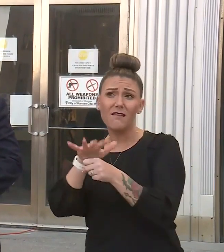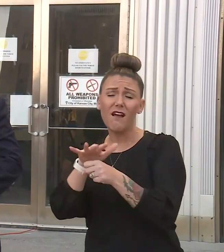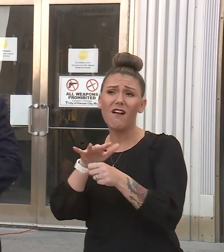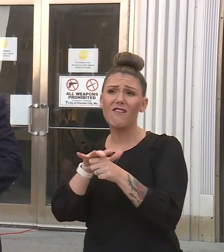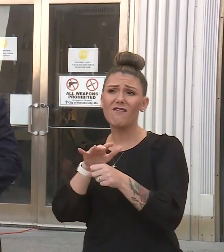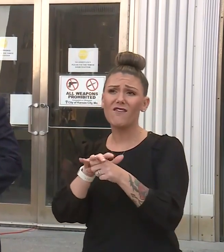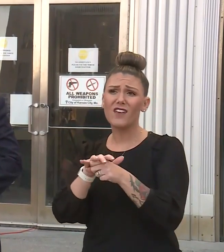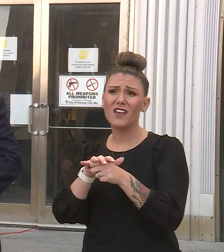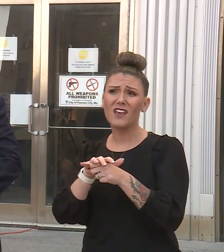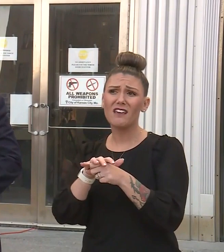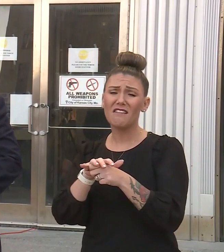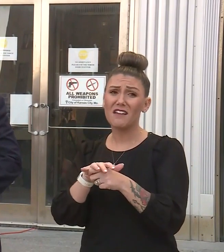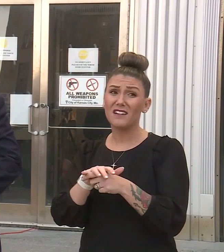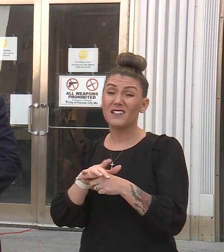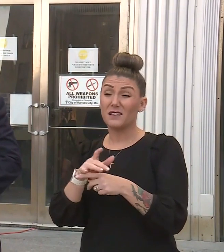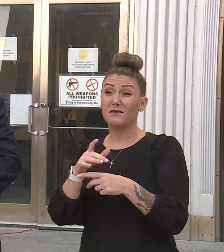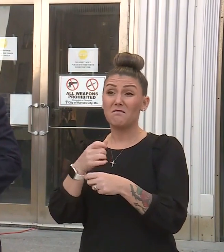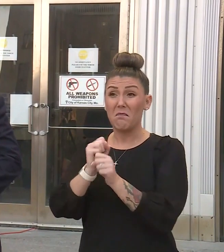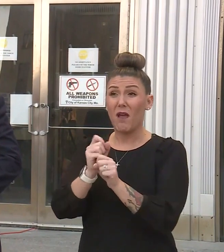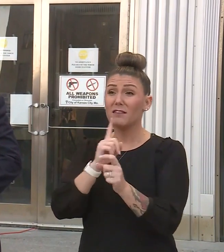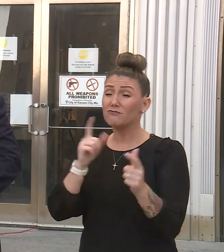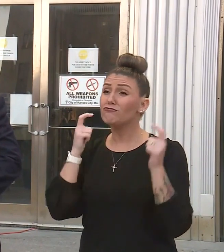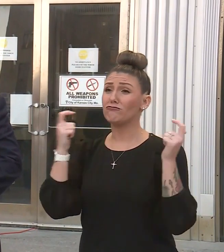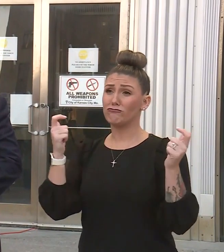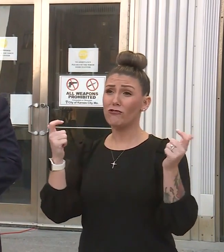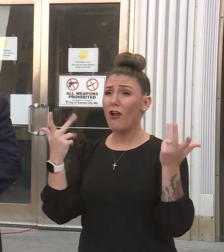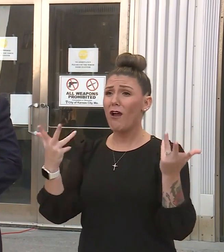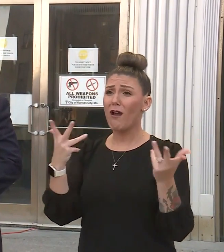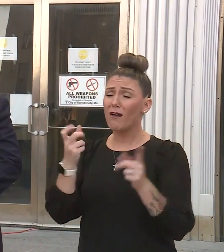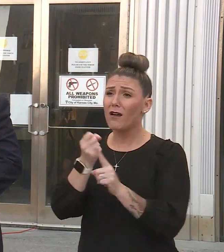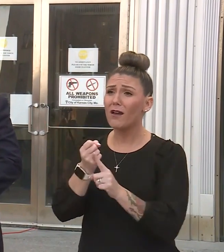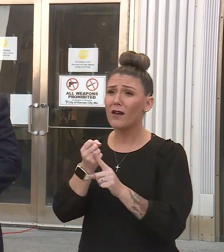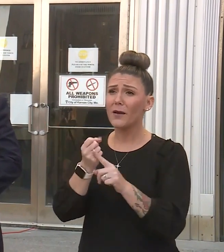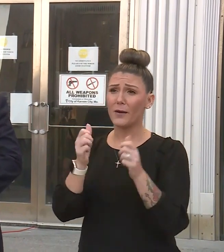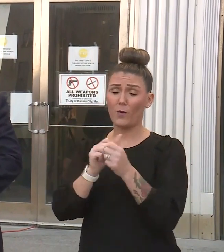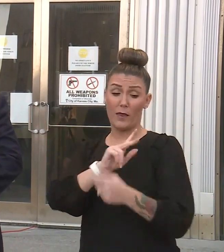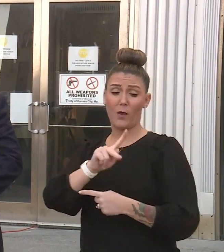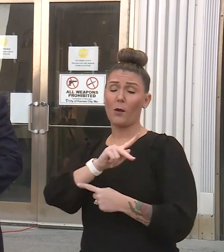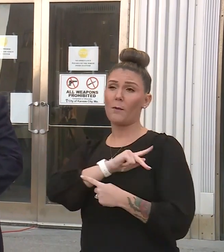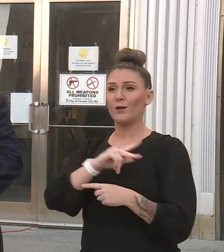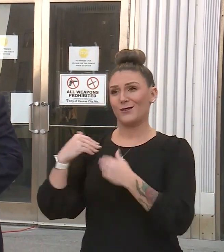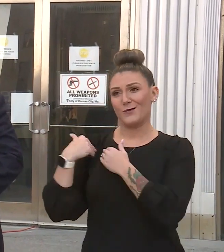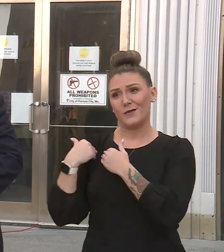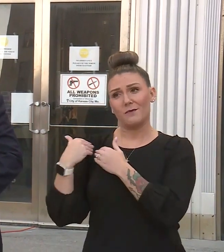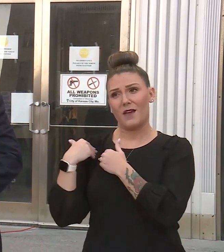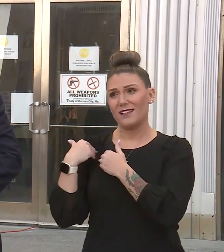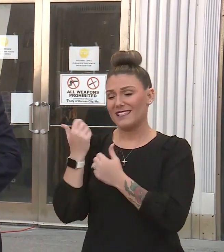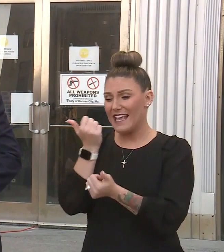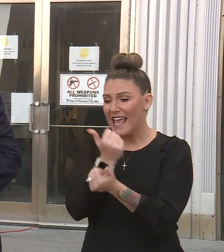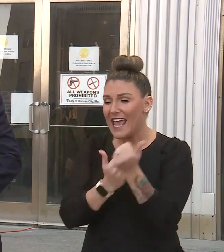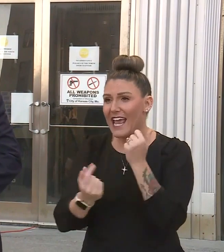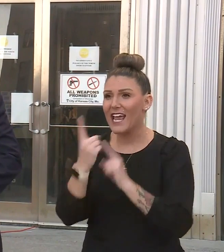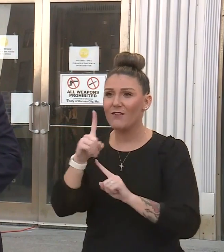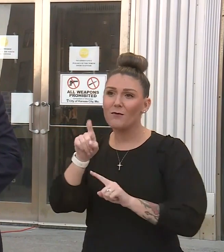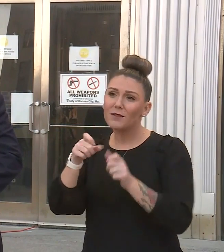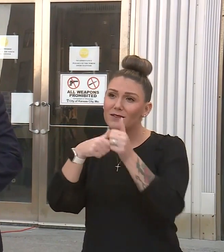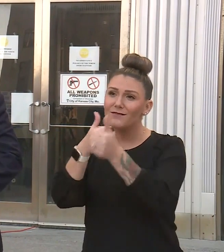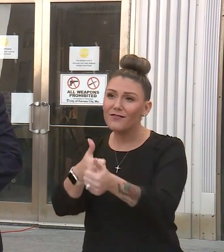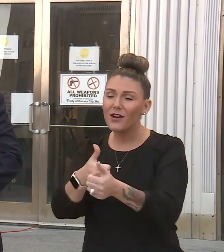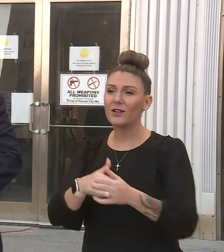a pretty darn big difference to big with the personal responsibility of everybody following them.